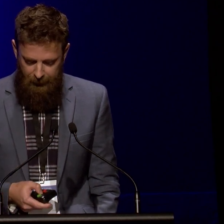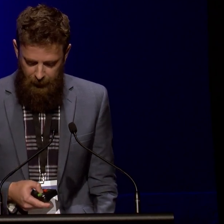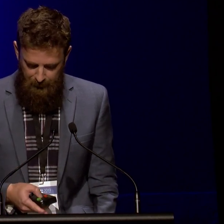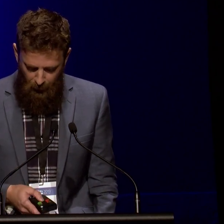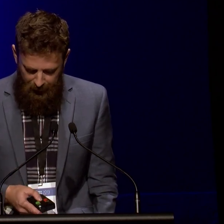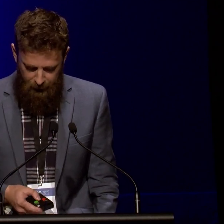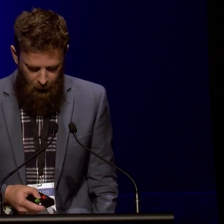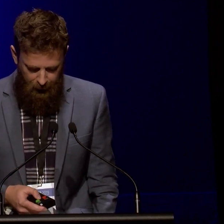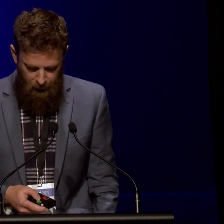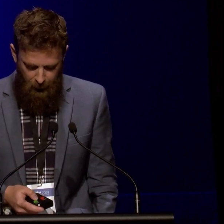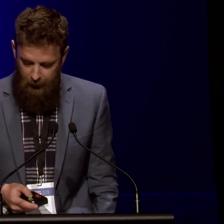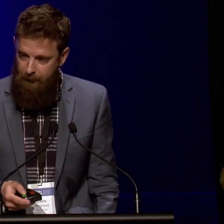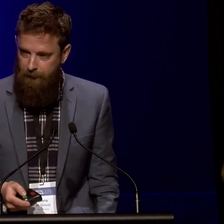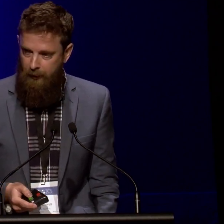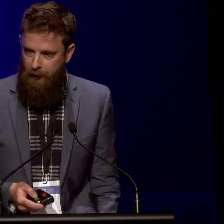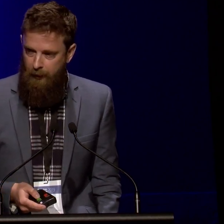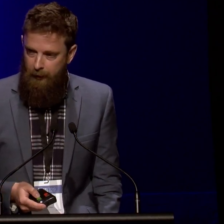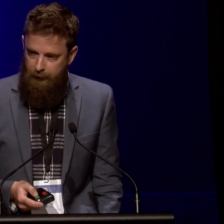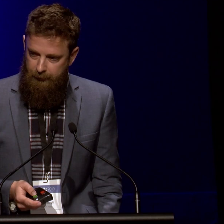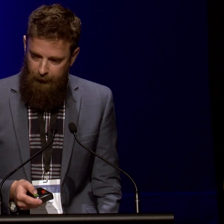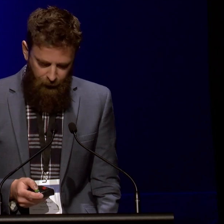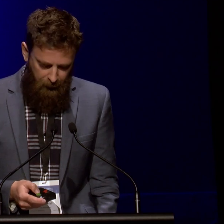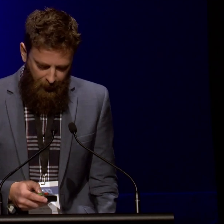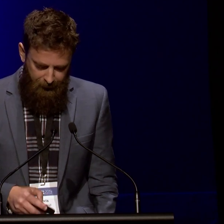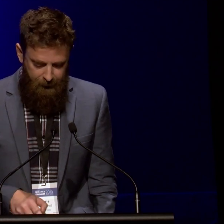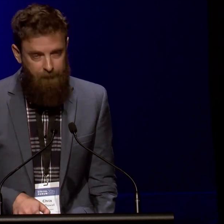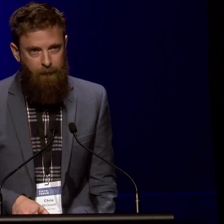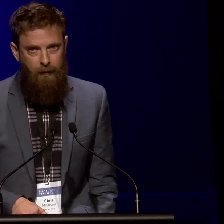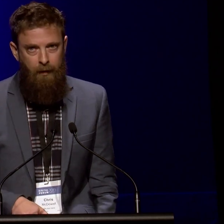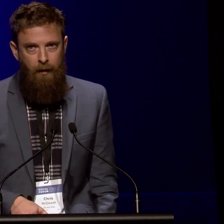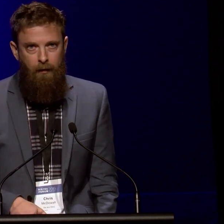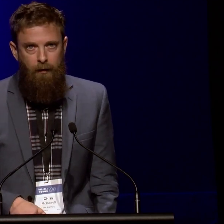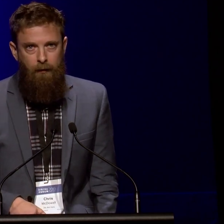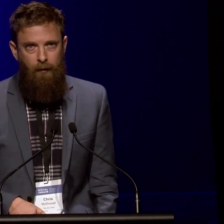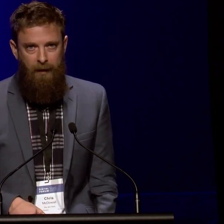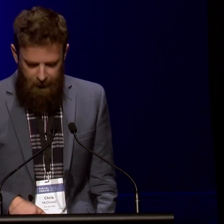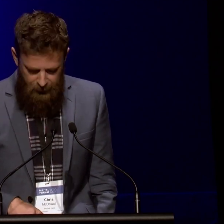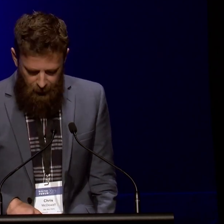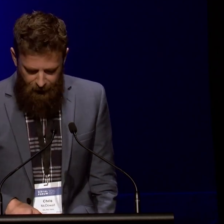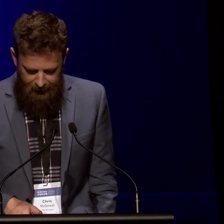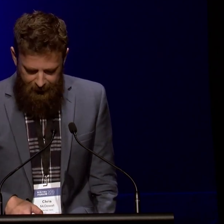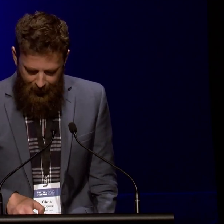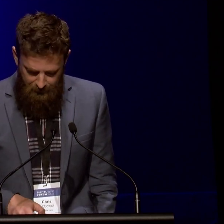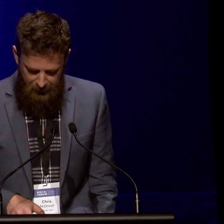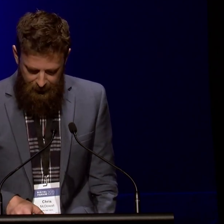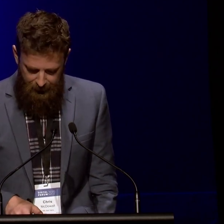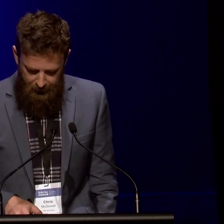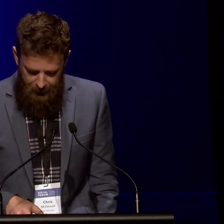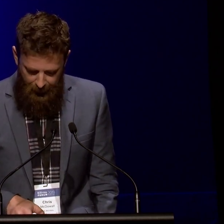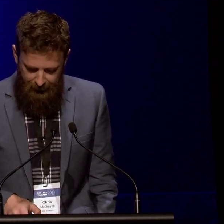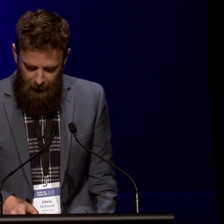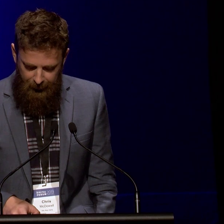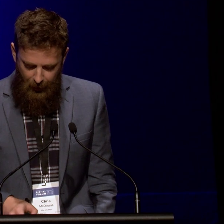a man literally poised over his work. Downs further writes, Vermeer's geographer is captured